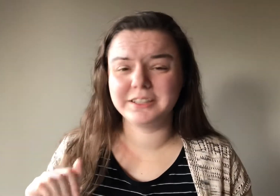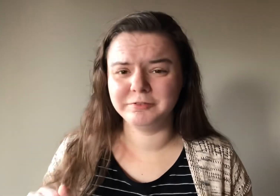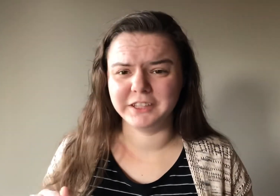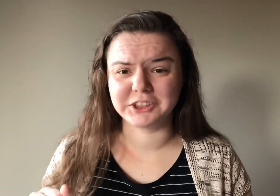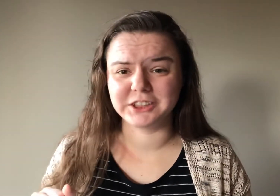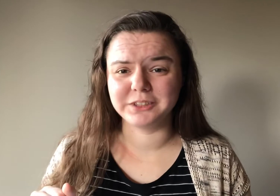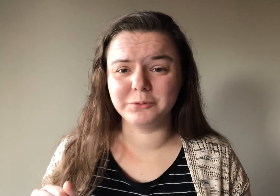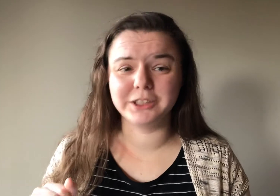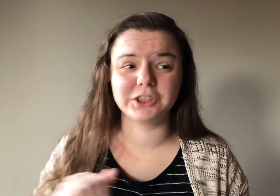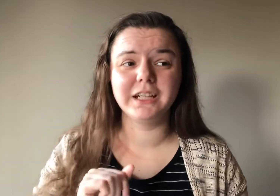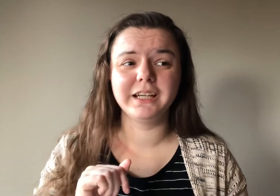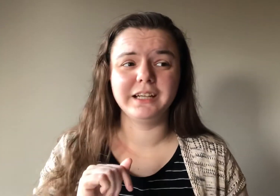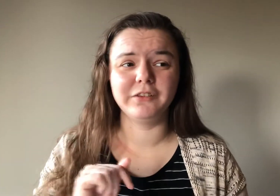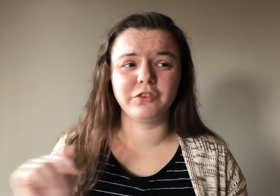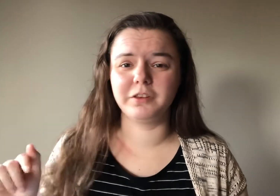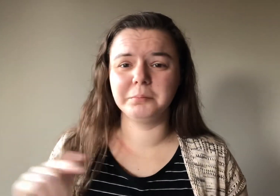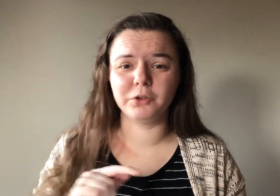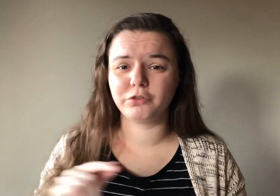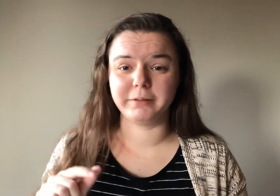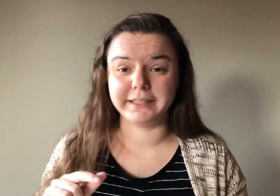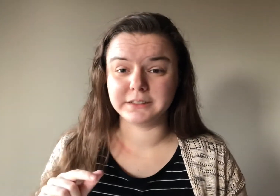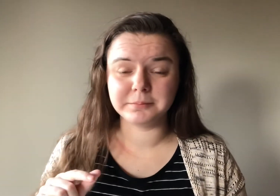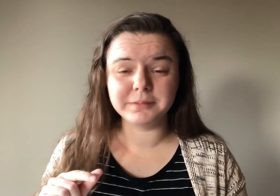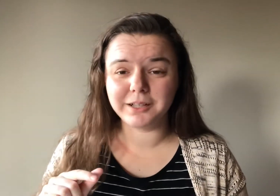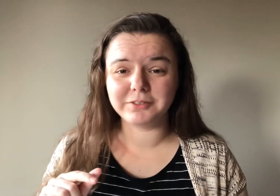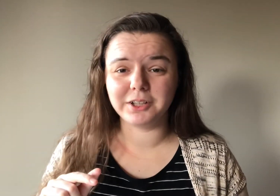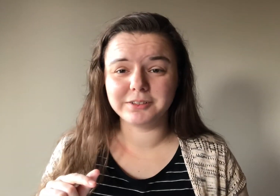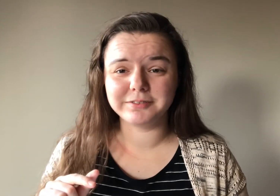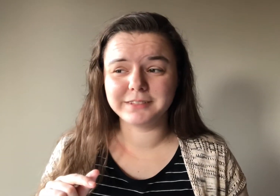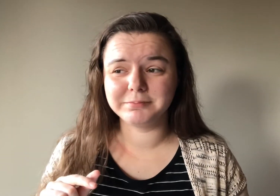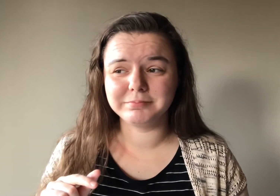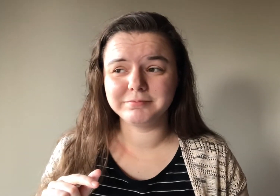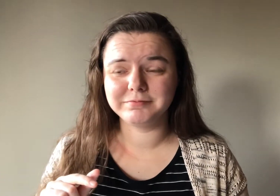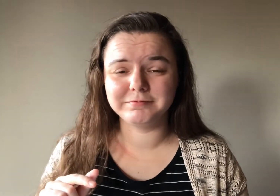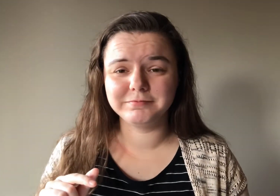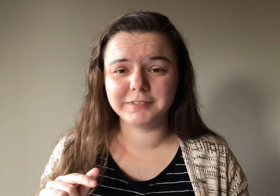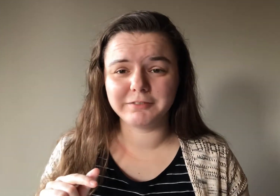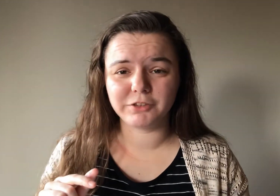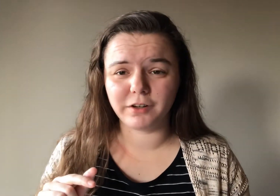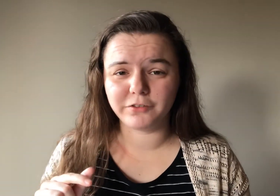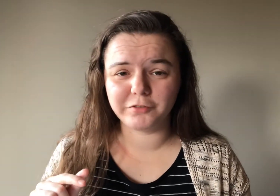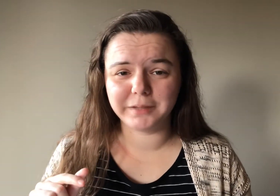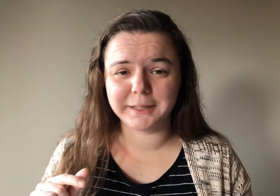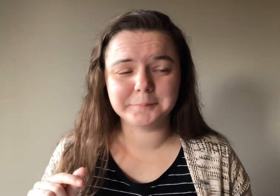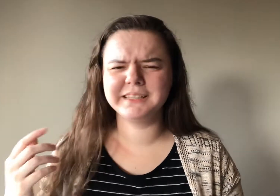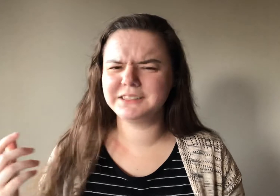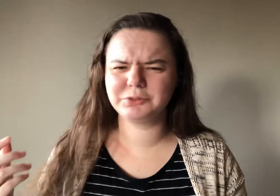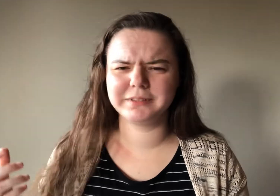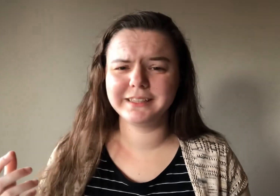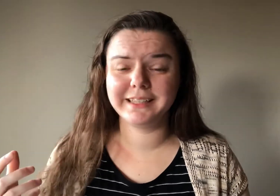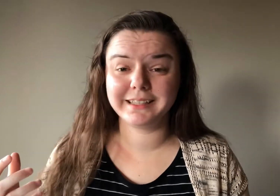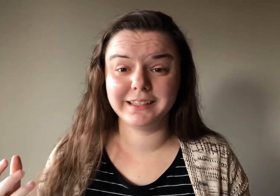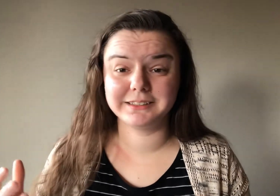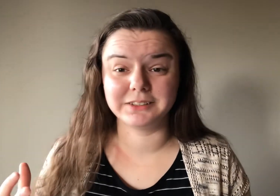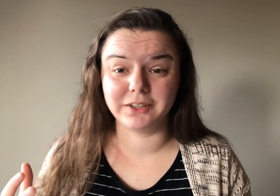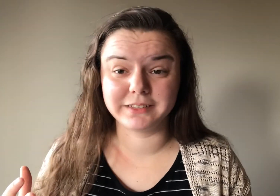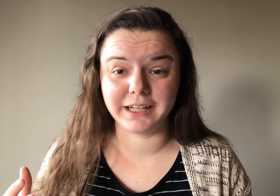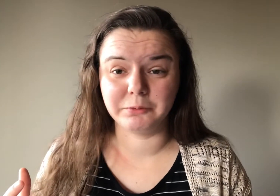Confession, which is the most random of all of the favorite songs of mine. Because it's really like a song that I